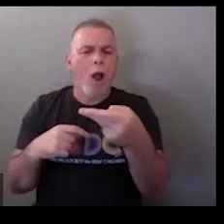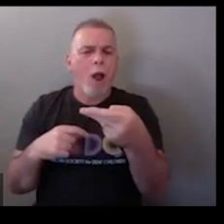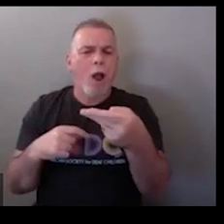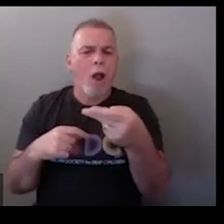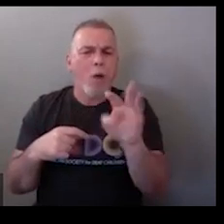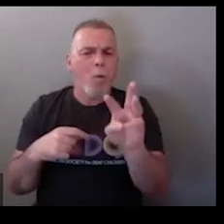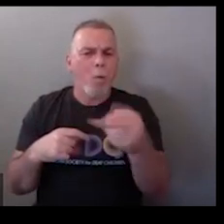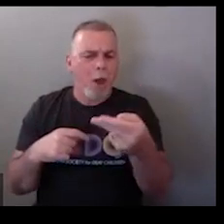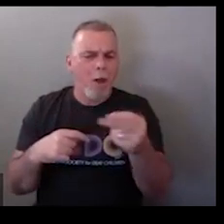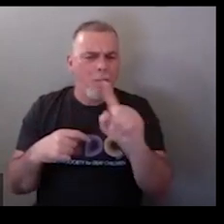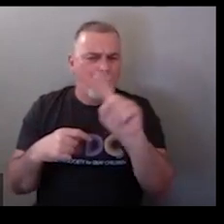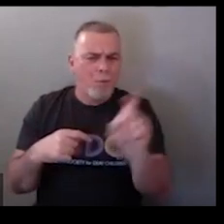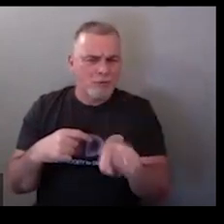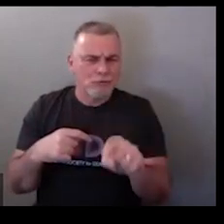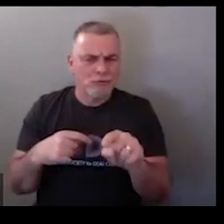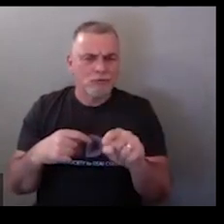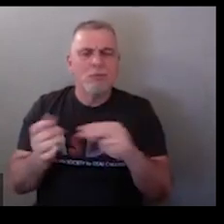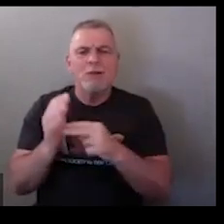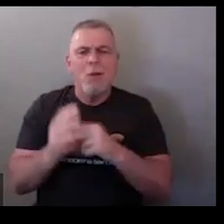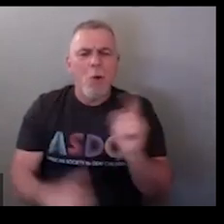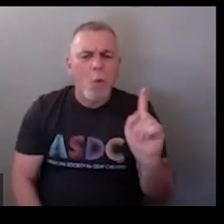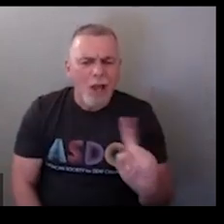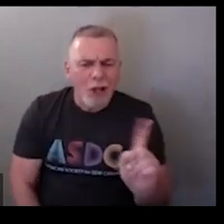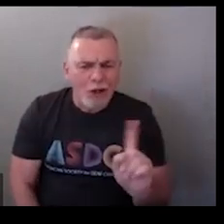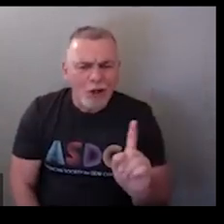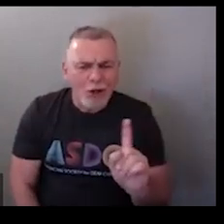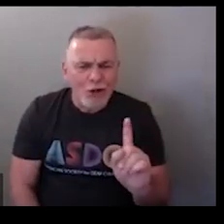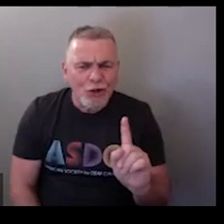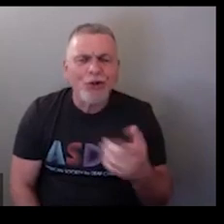if you're asking what we call wh questions the who what where when and why